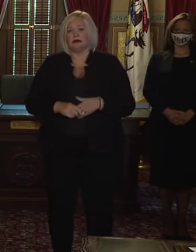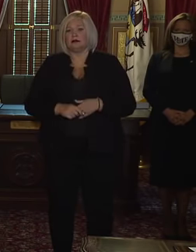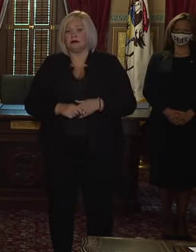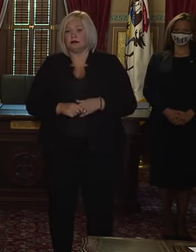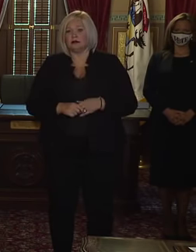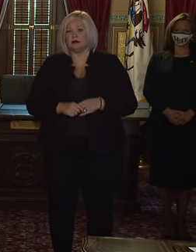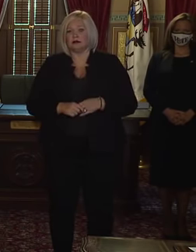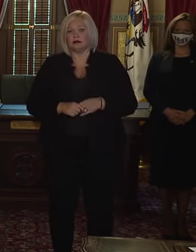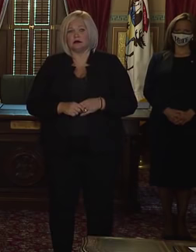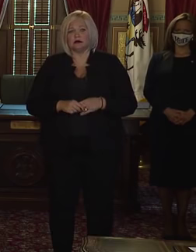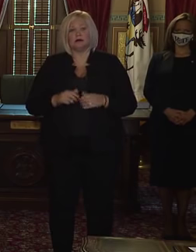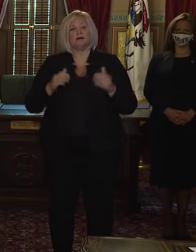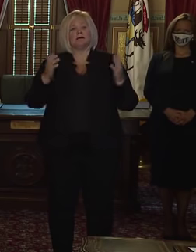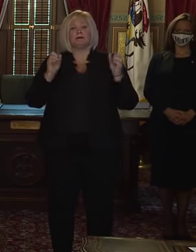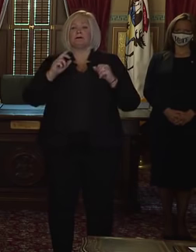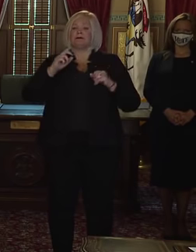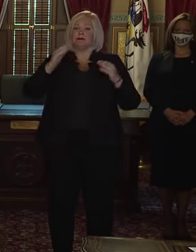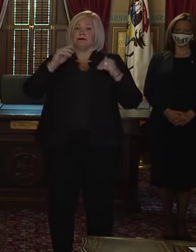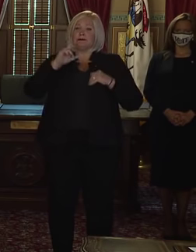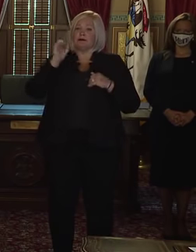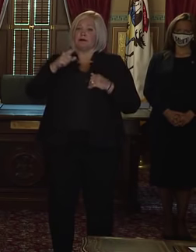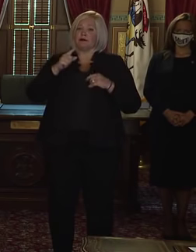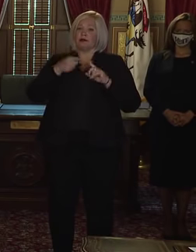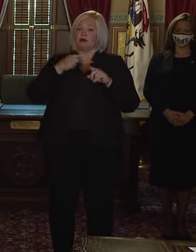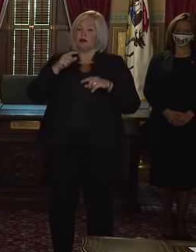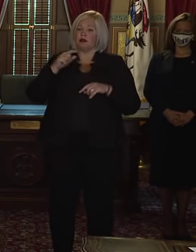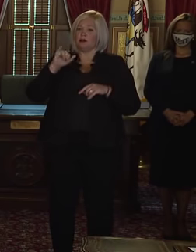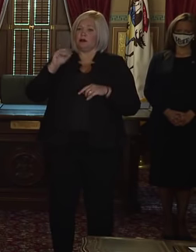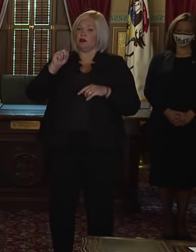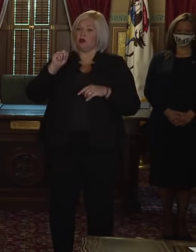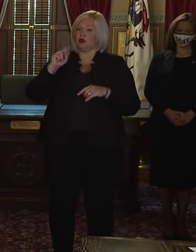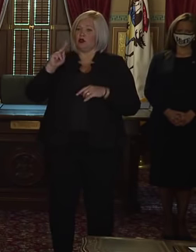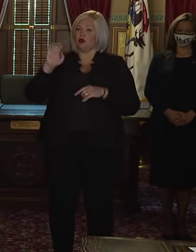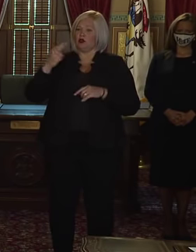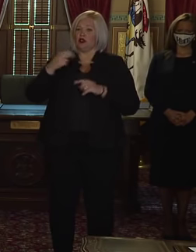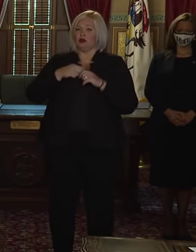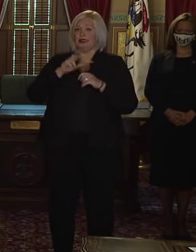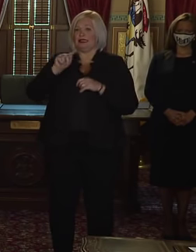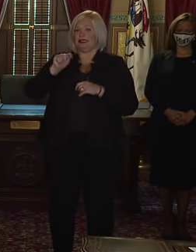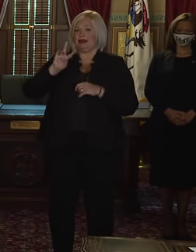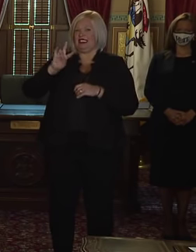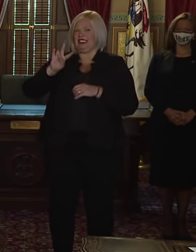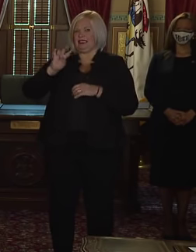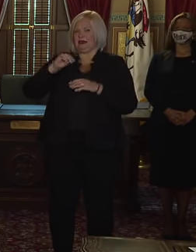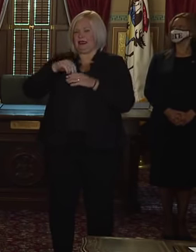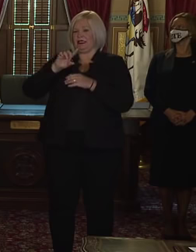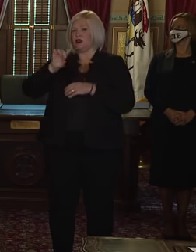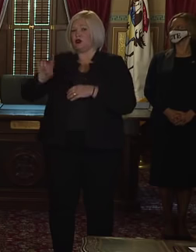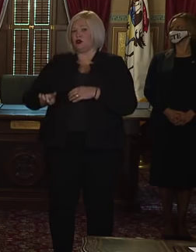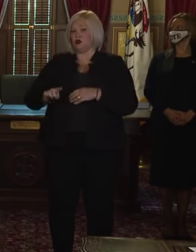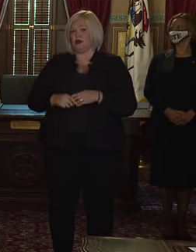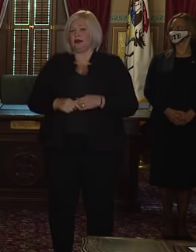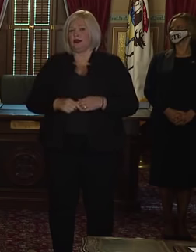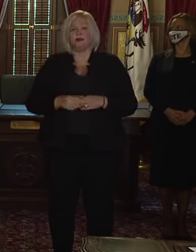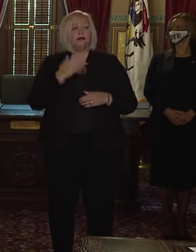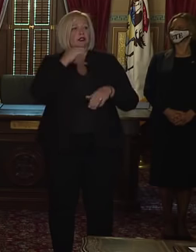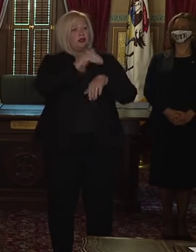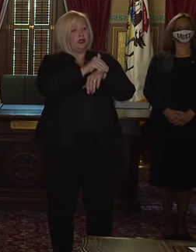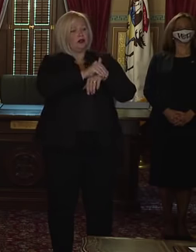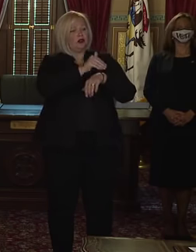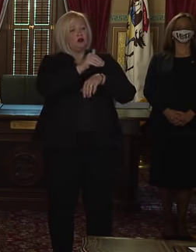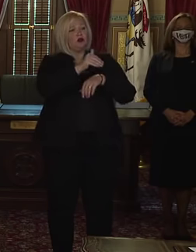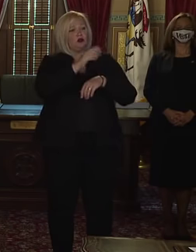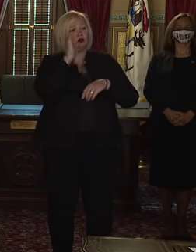All right, Governor, the next question will come from Jim Kirchner with TV7 in Detroit. Good afternoon, Governor.